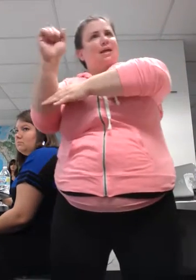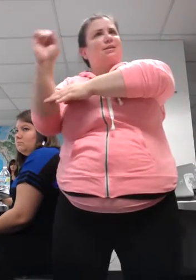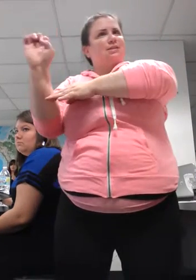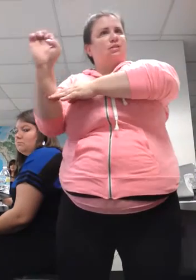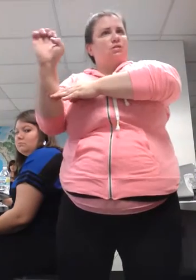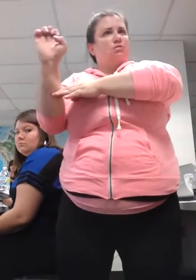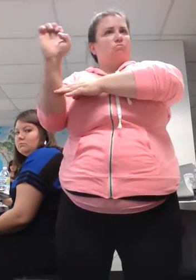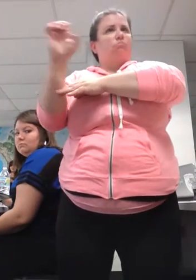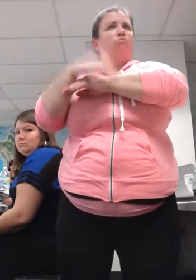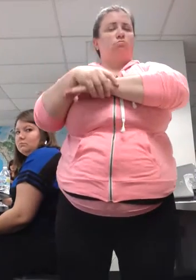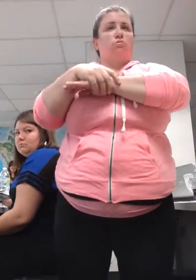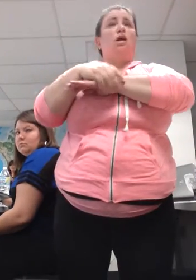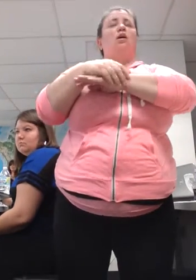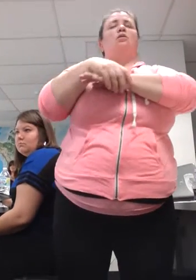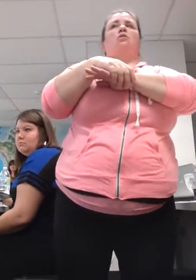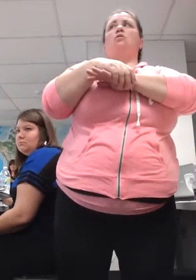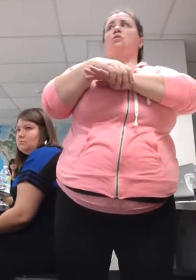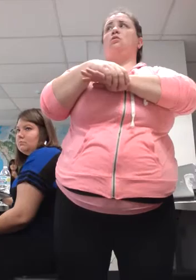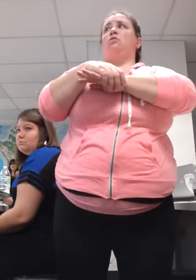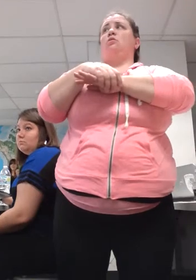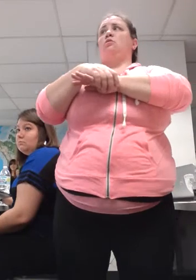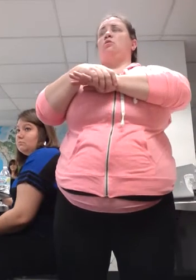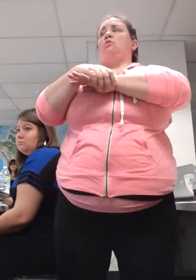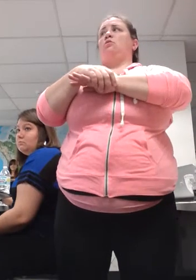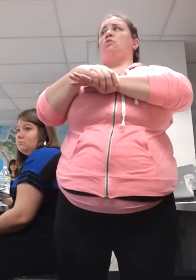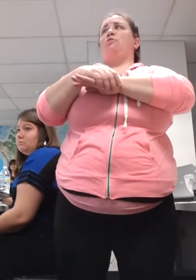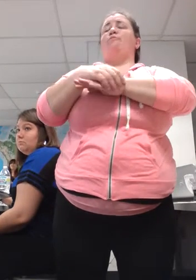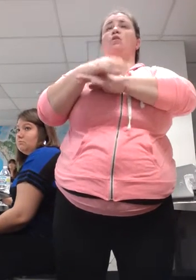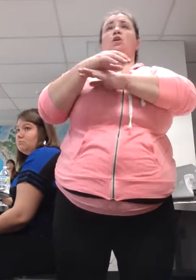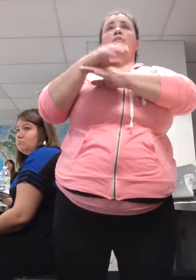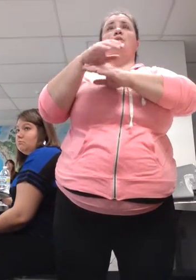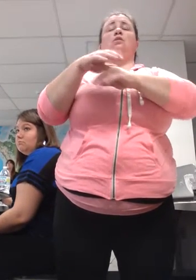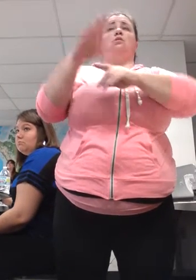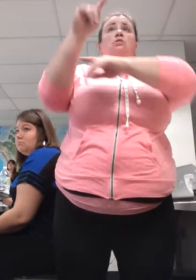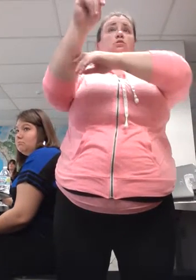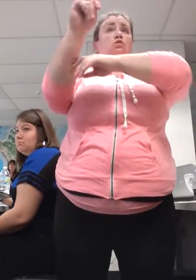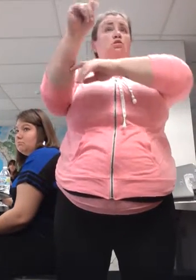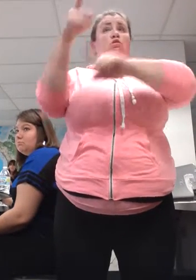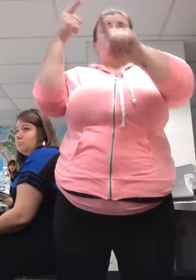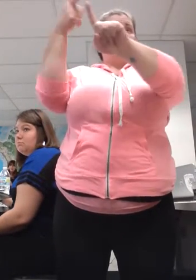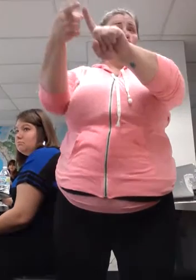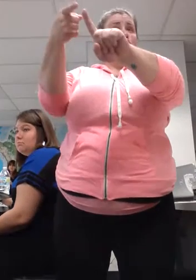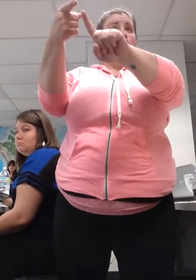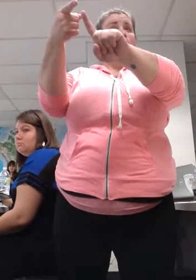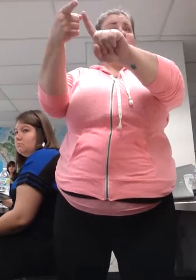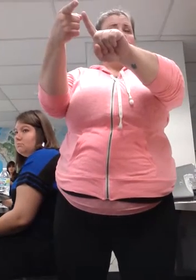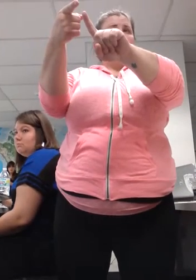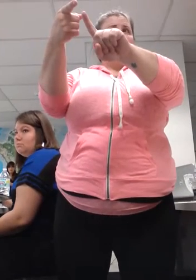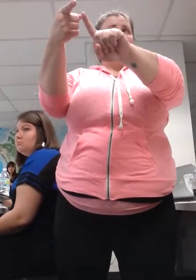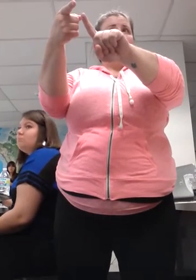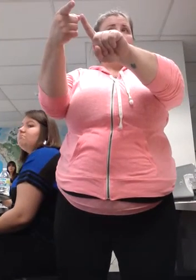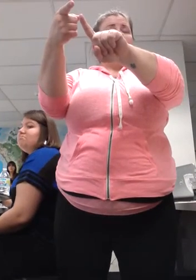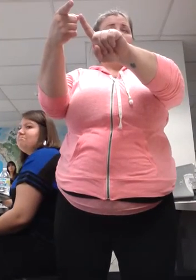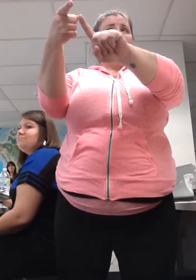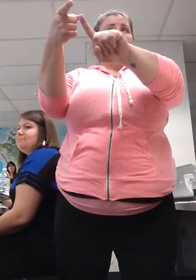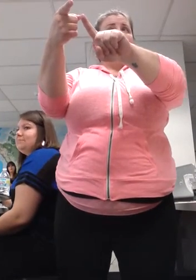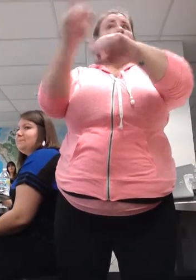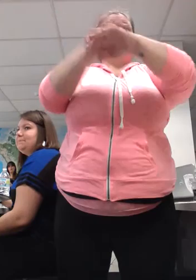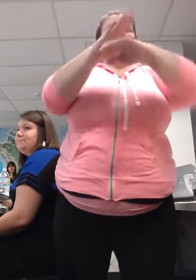if that's the case, then your target is going to be signing in English order. And you're looking for